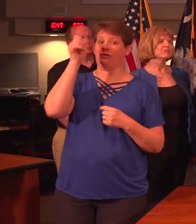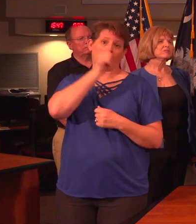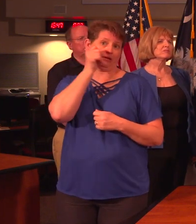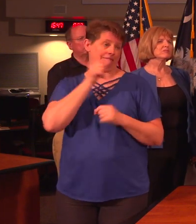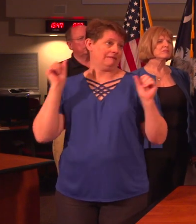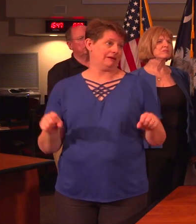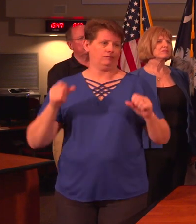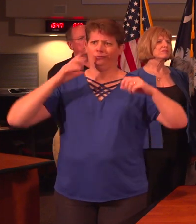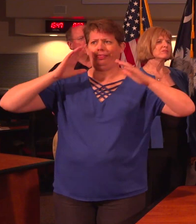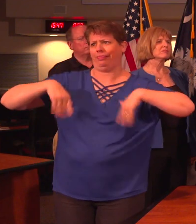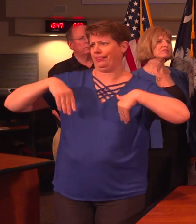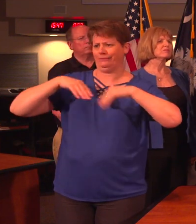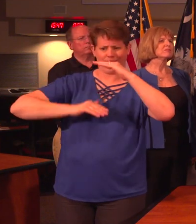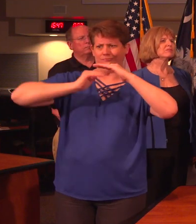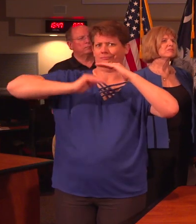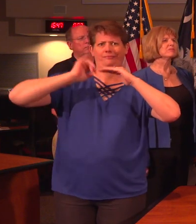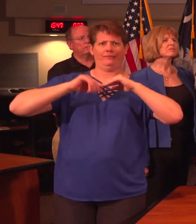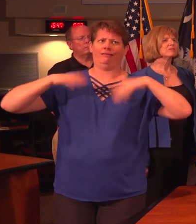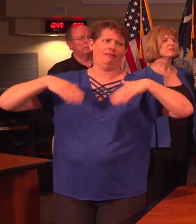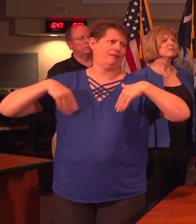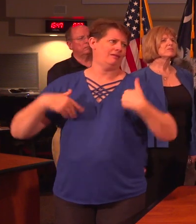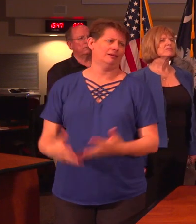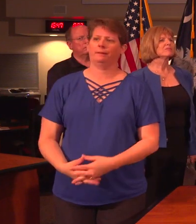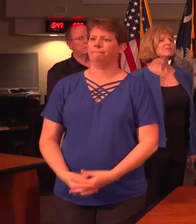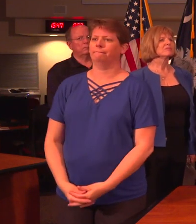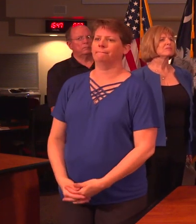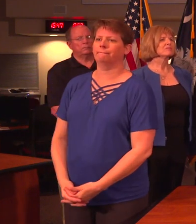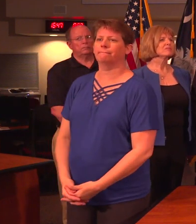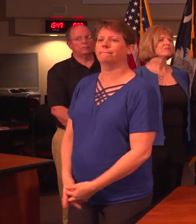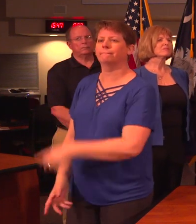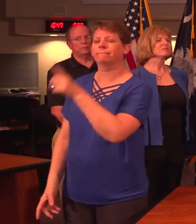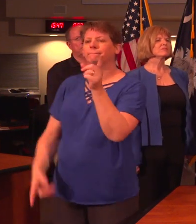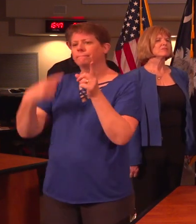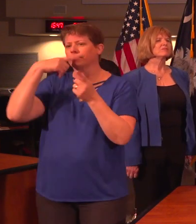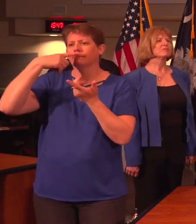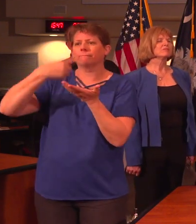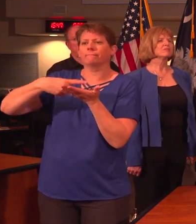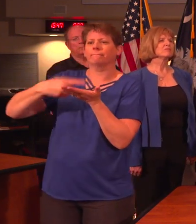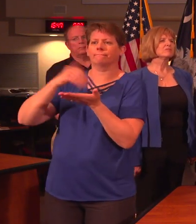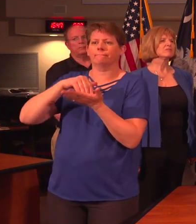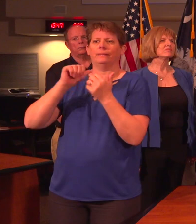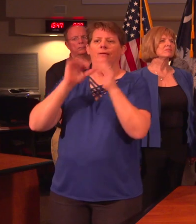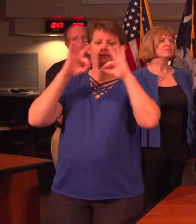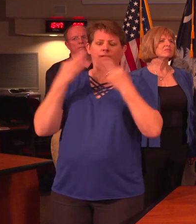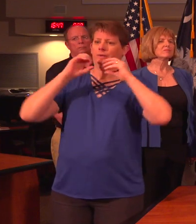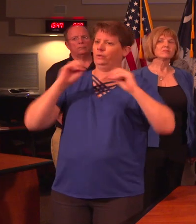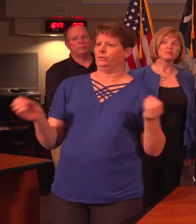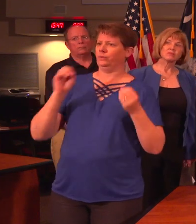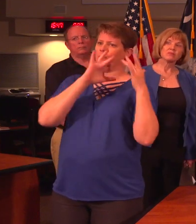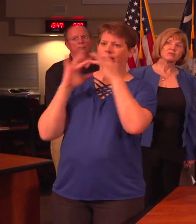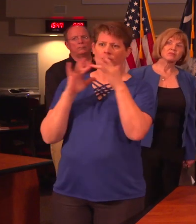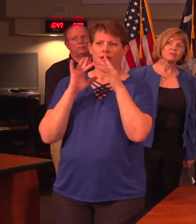and we haven't come anywhere close to that yet. Can you all go over again how families with no Wi-Fi could